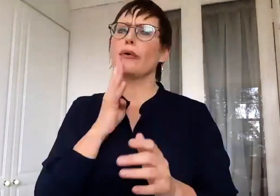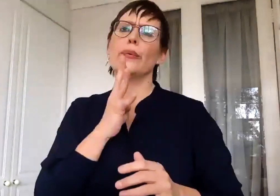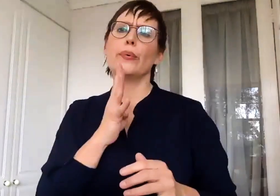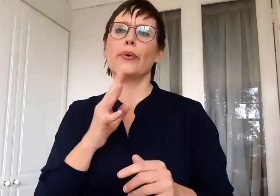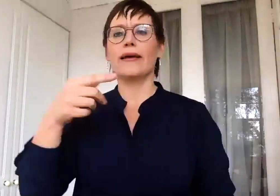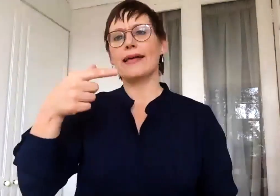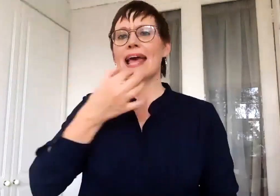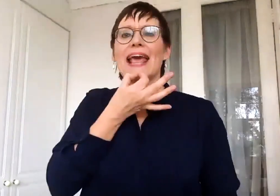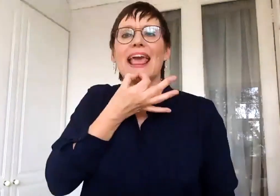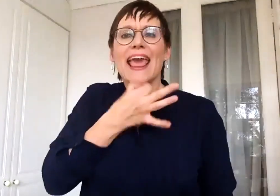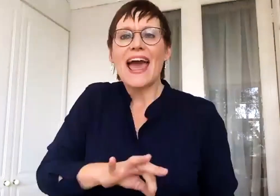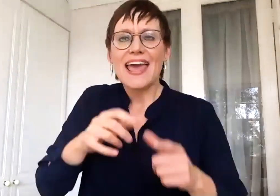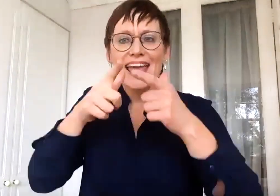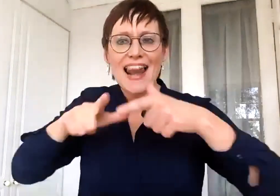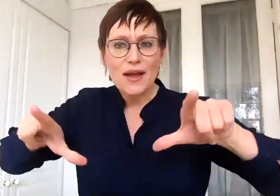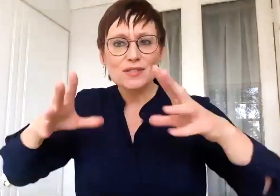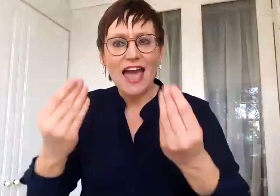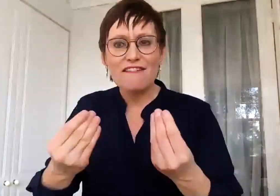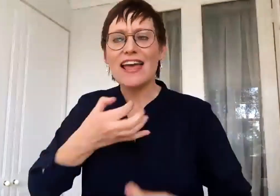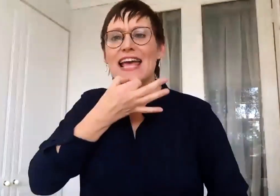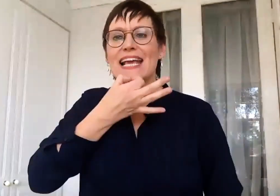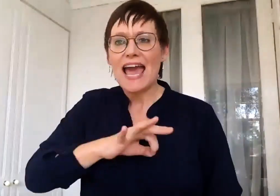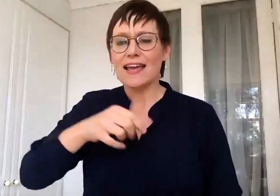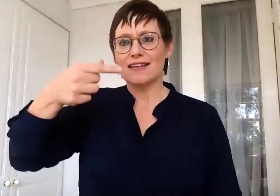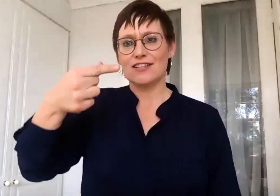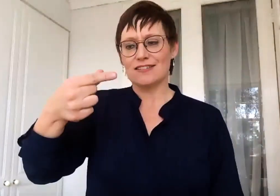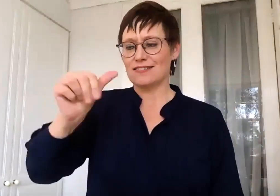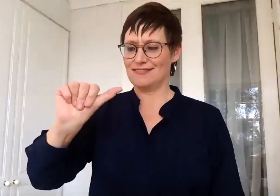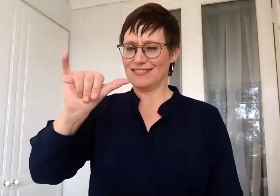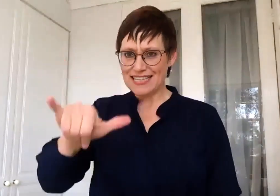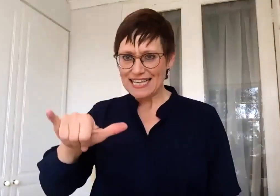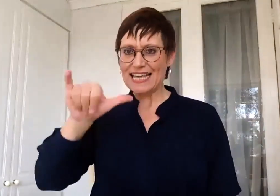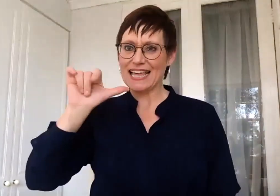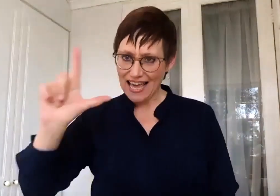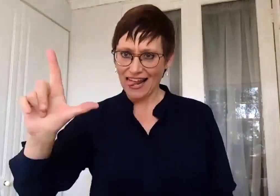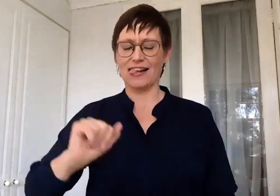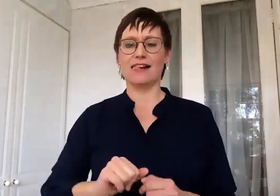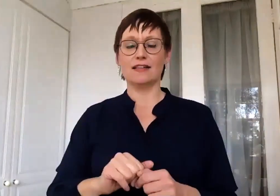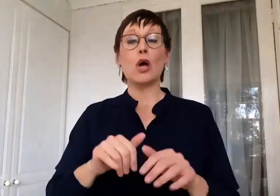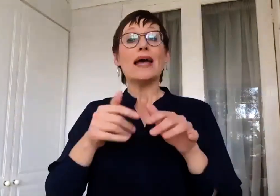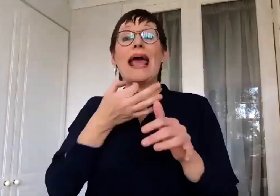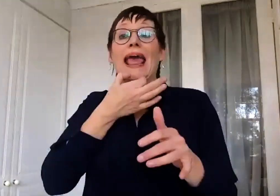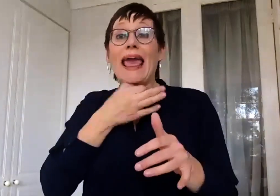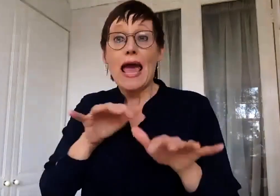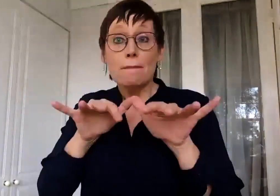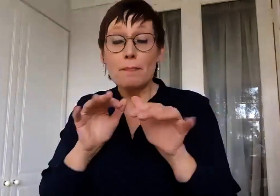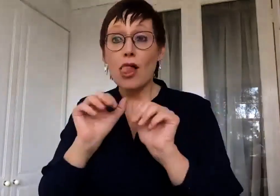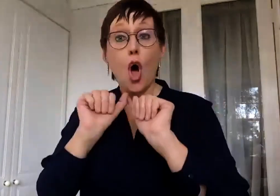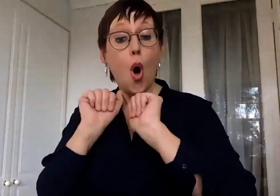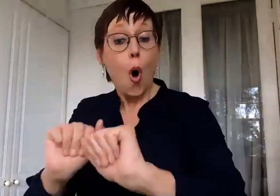Gale. And one of the nice things about Gale, which is a language that gay people, particularly effeminate gay